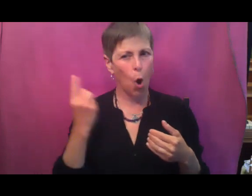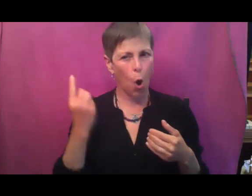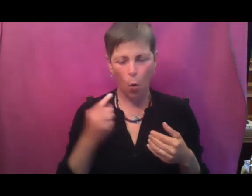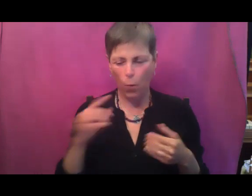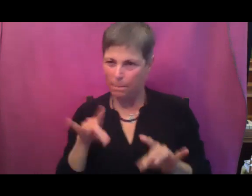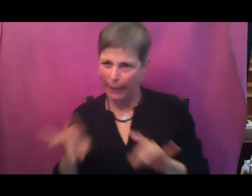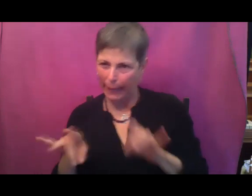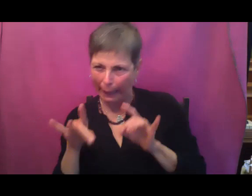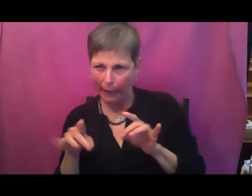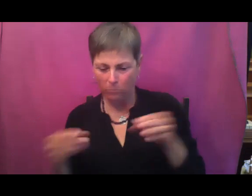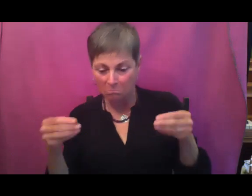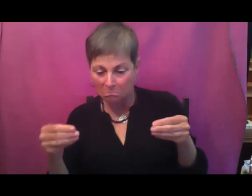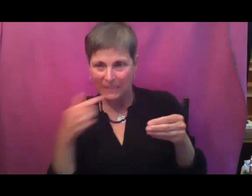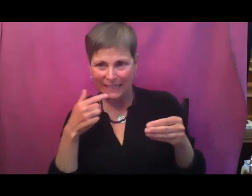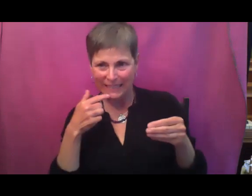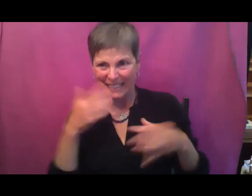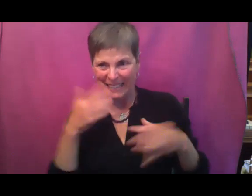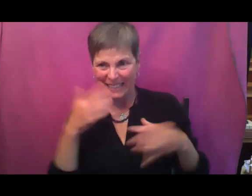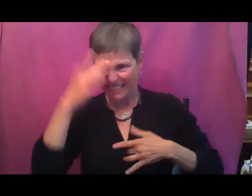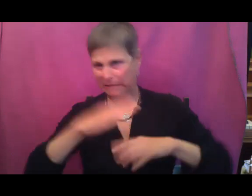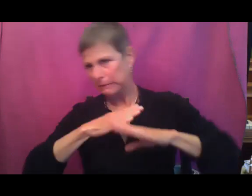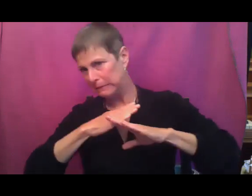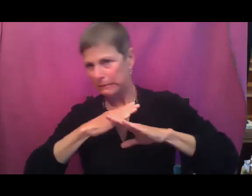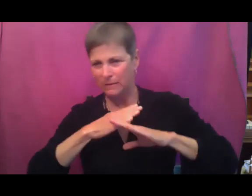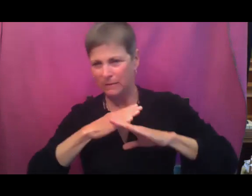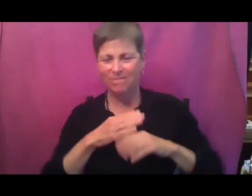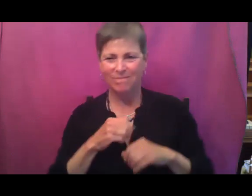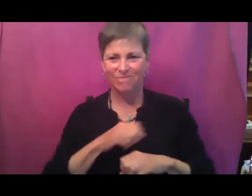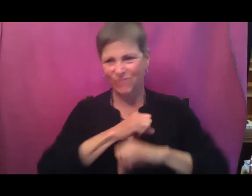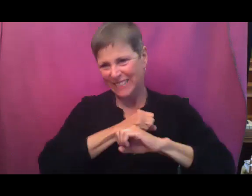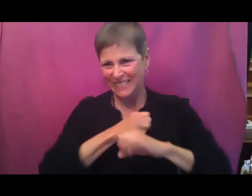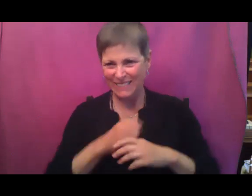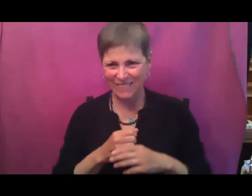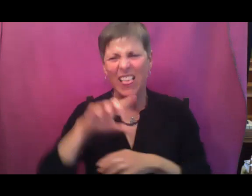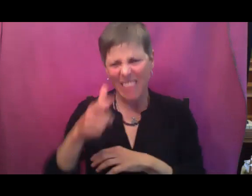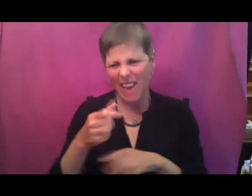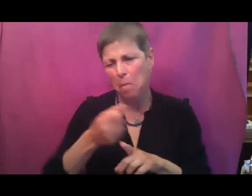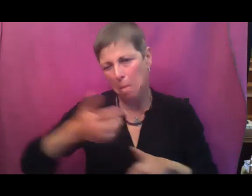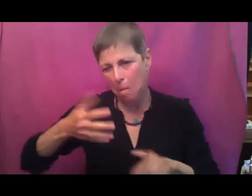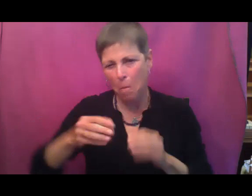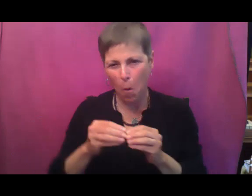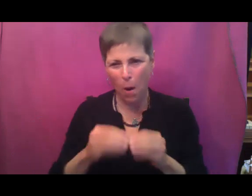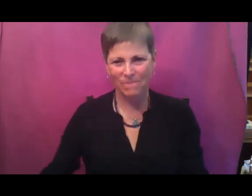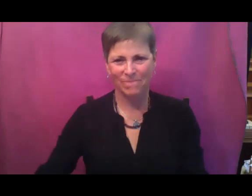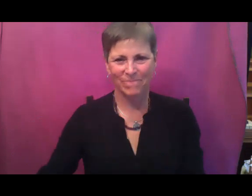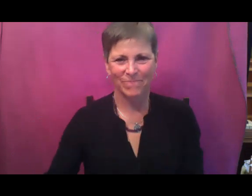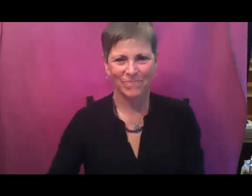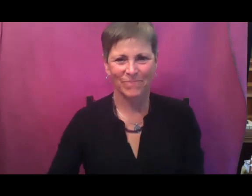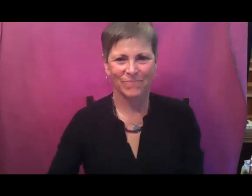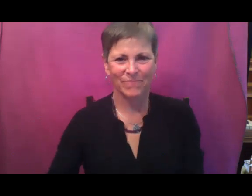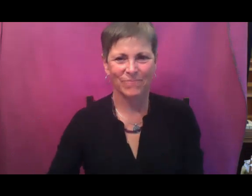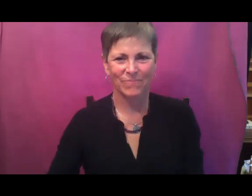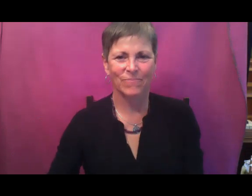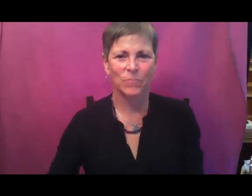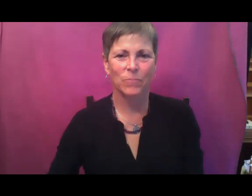disease resistant. We'll talk about disease and resistance a little bit later on as well. So also if you are